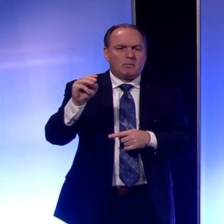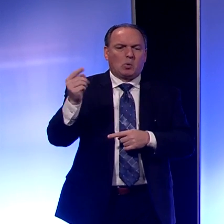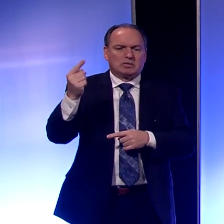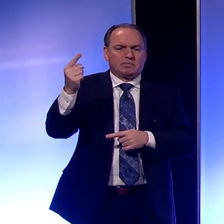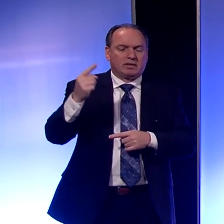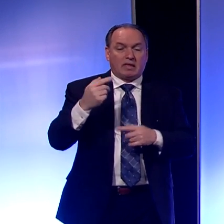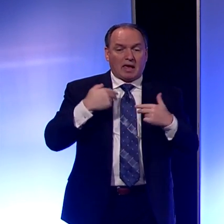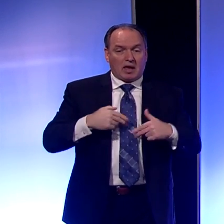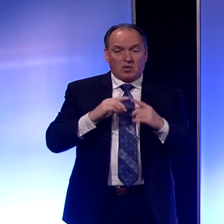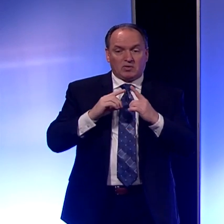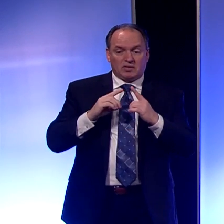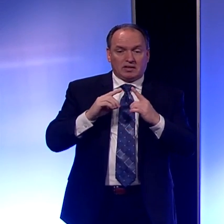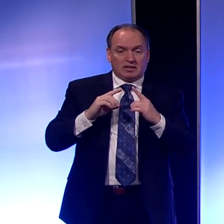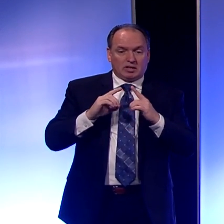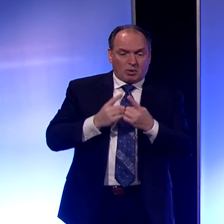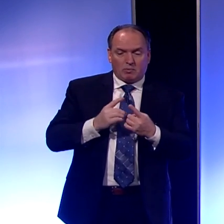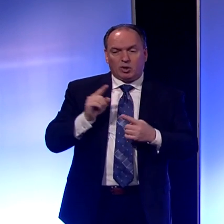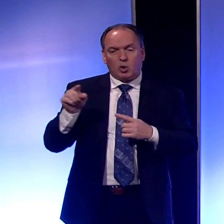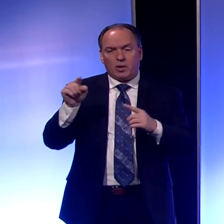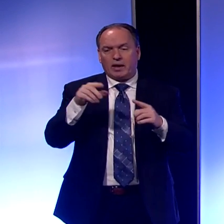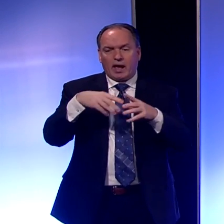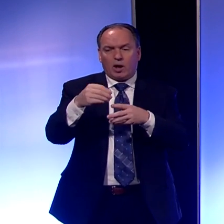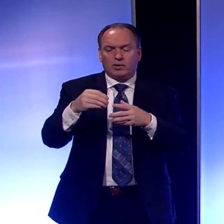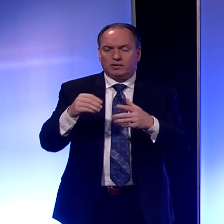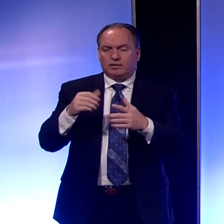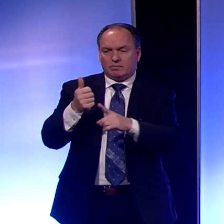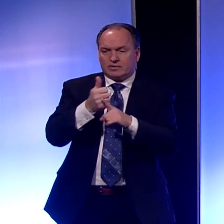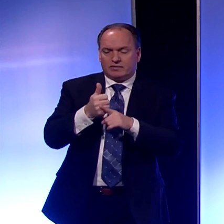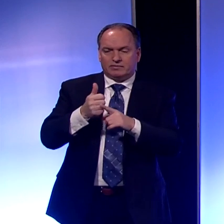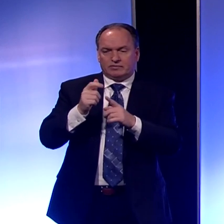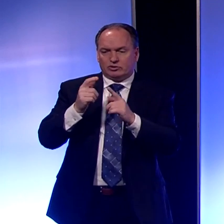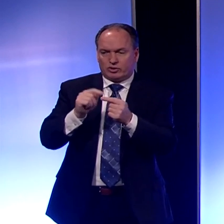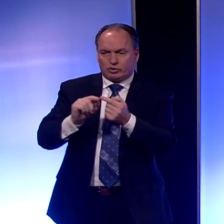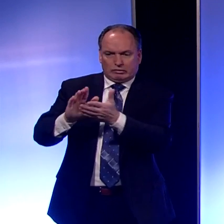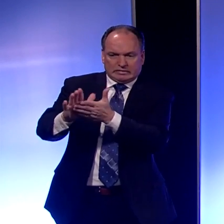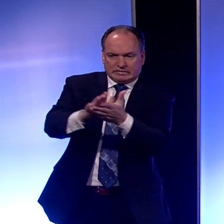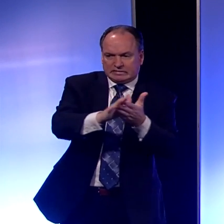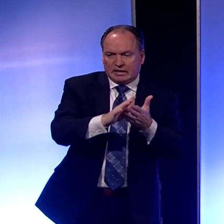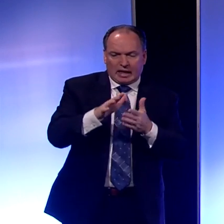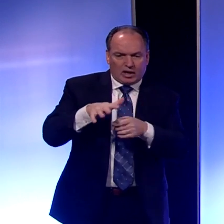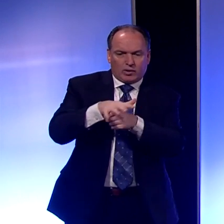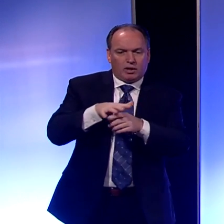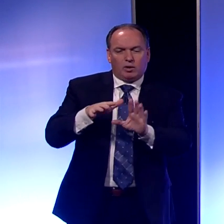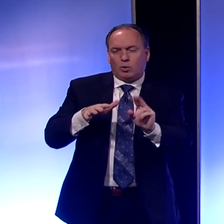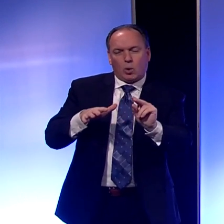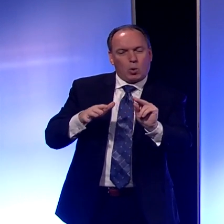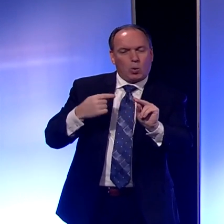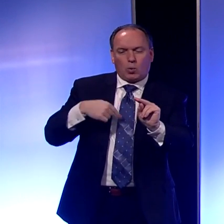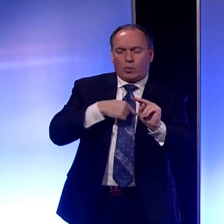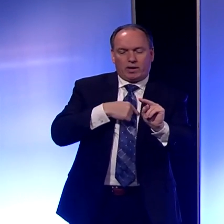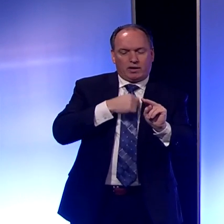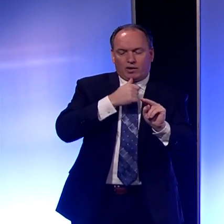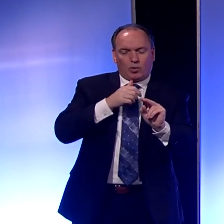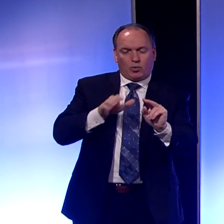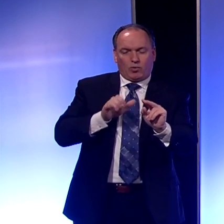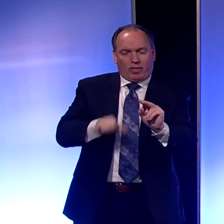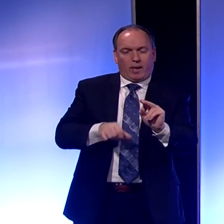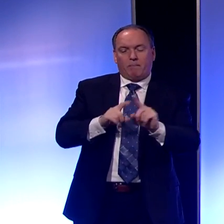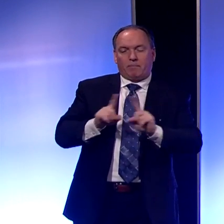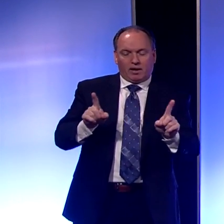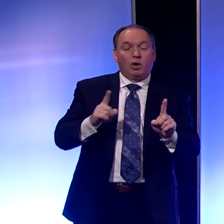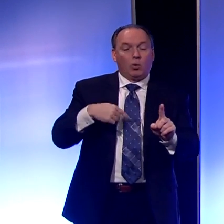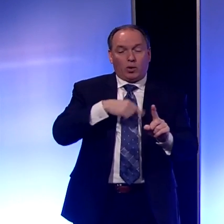cleaning or sanitizing the areas they've been to? Well, no, that's actually not something we do, but we would